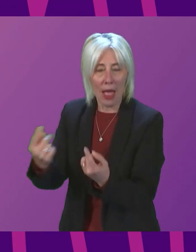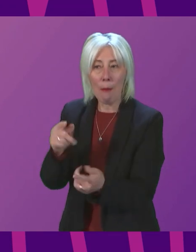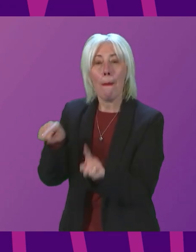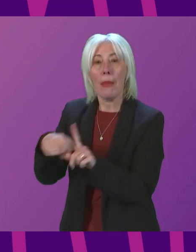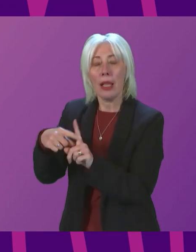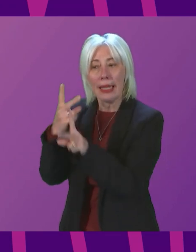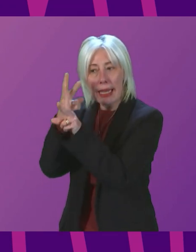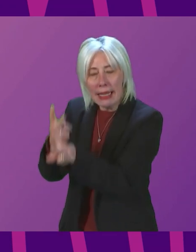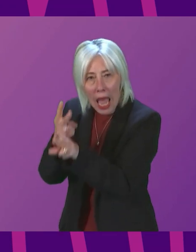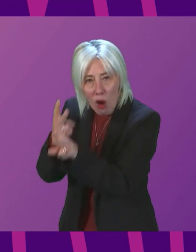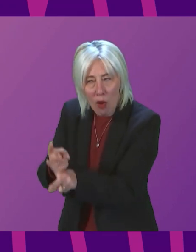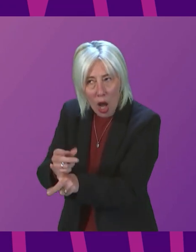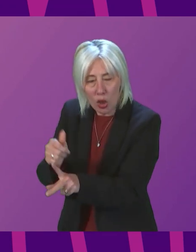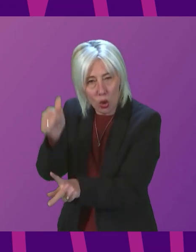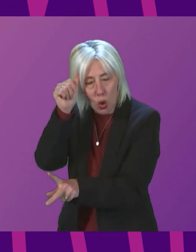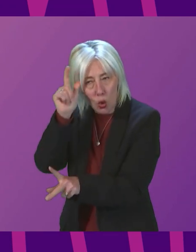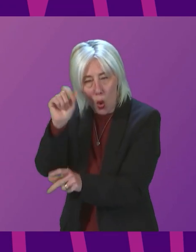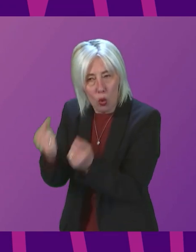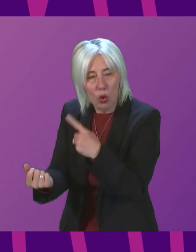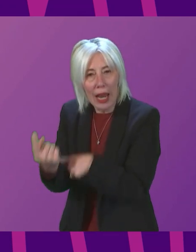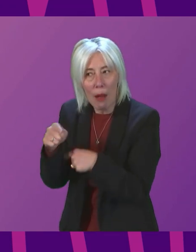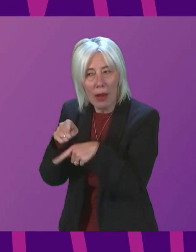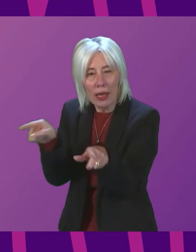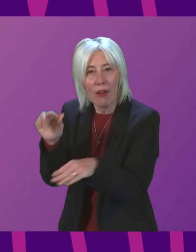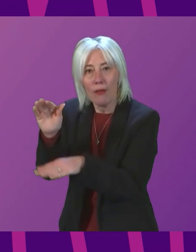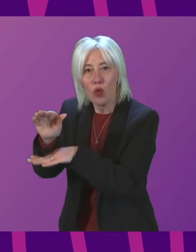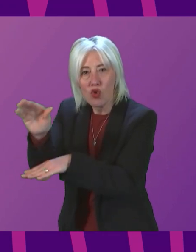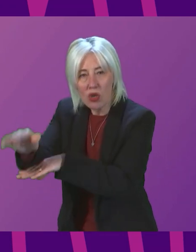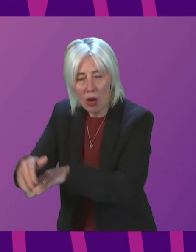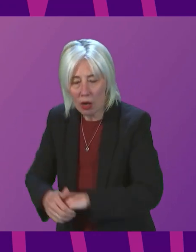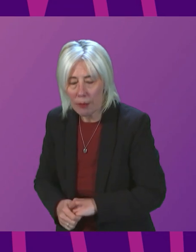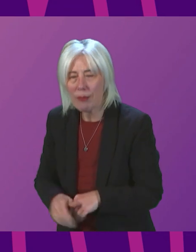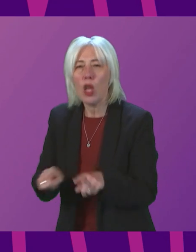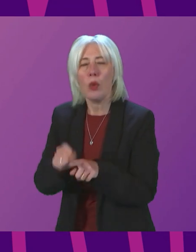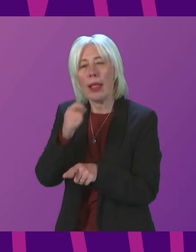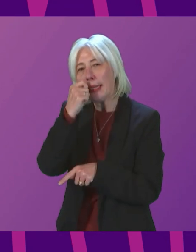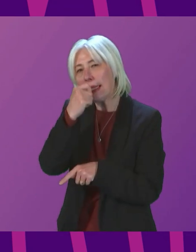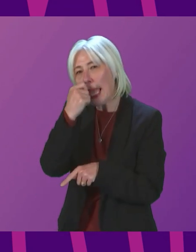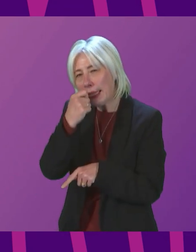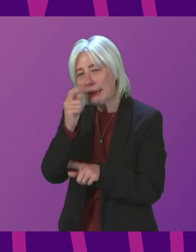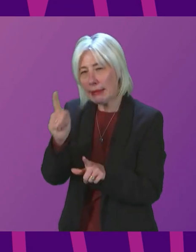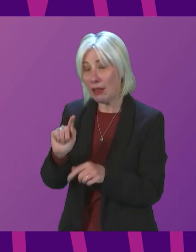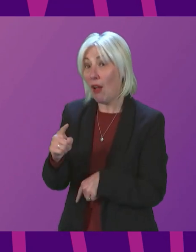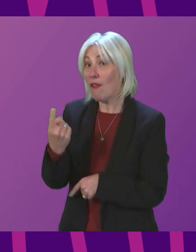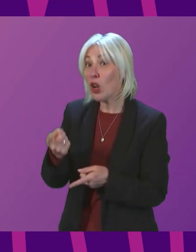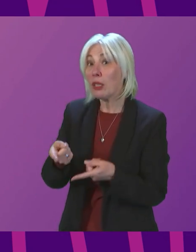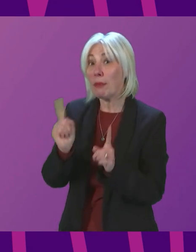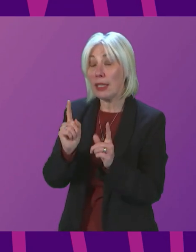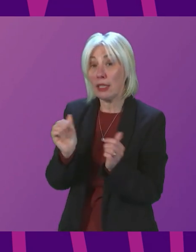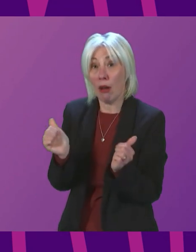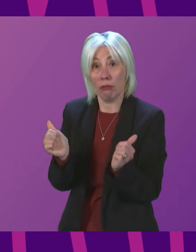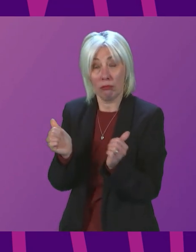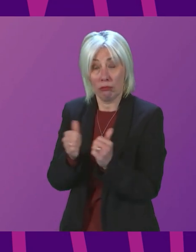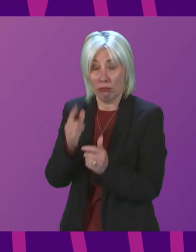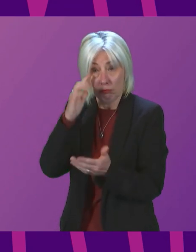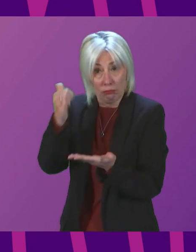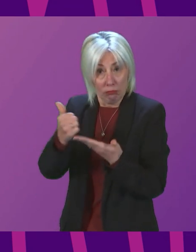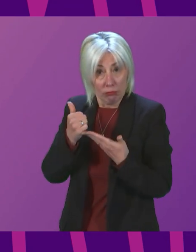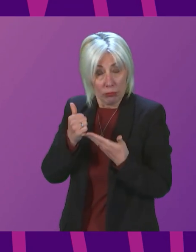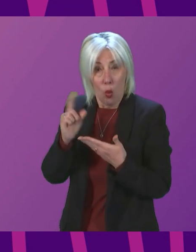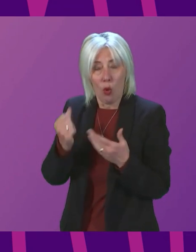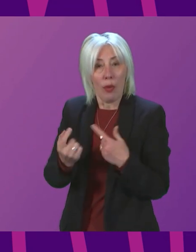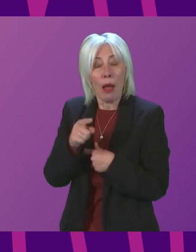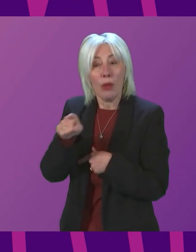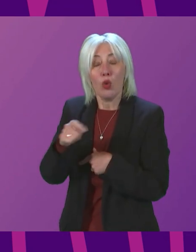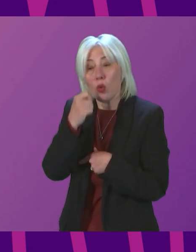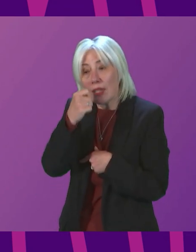about what will happen to them in the future? And whilst on the subject of testing, can the First Minister advise whether testing in schools will